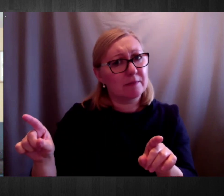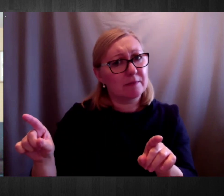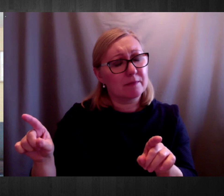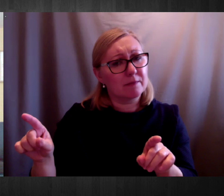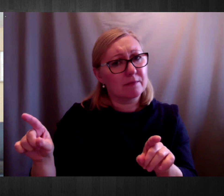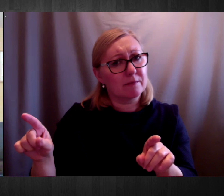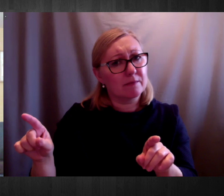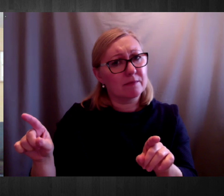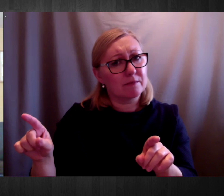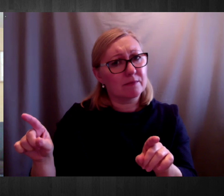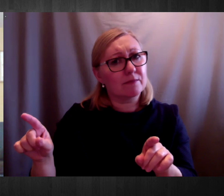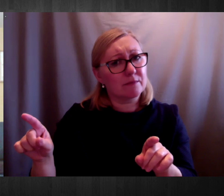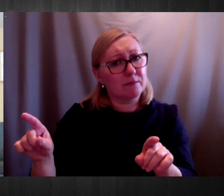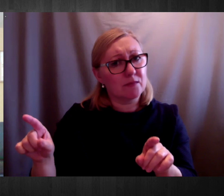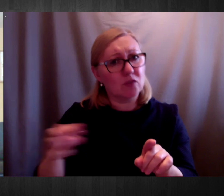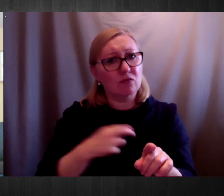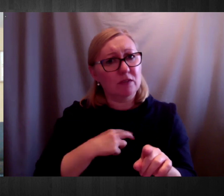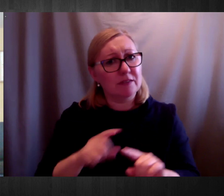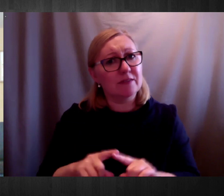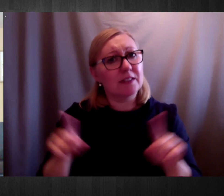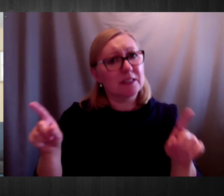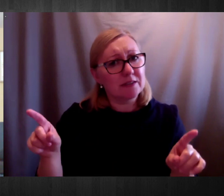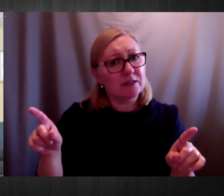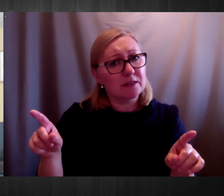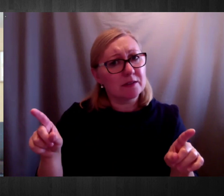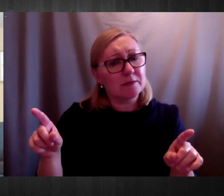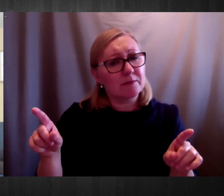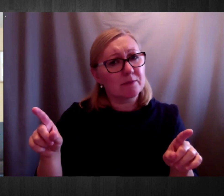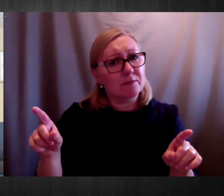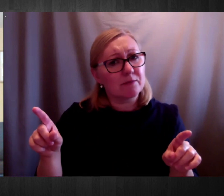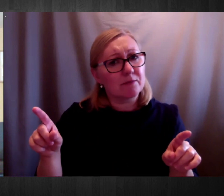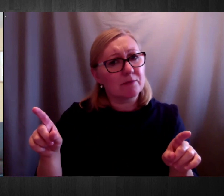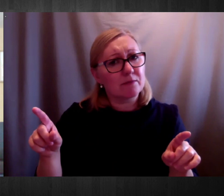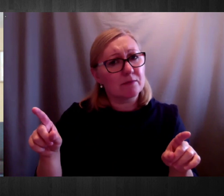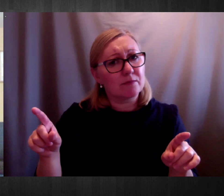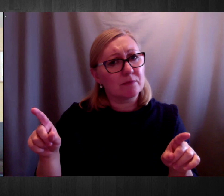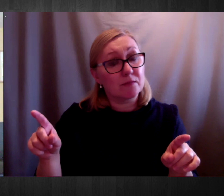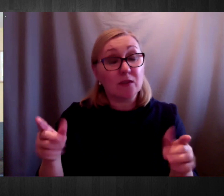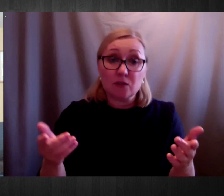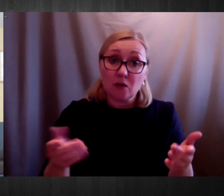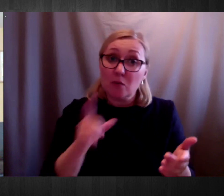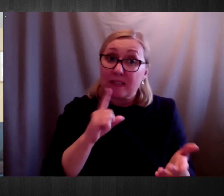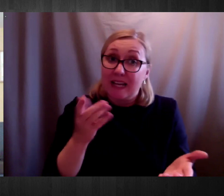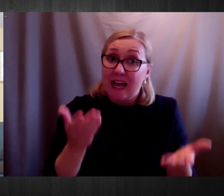to cope with that difference. So, just in terms of how we cope with that